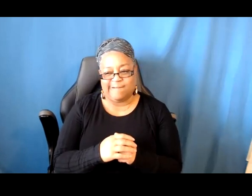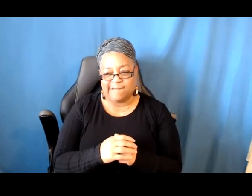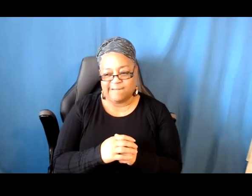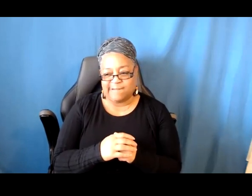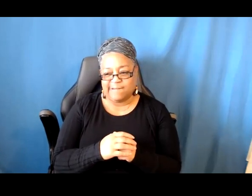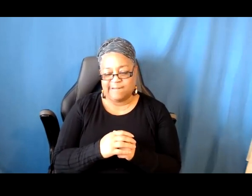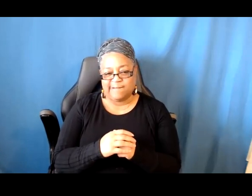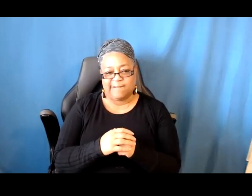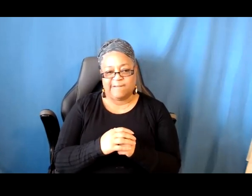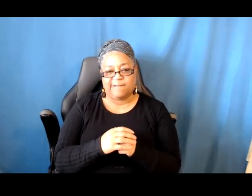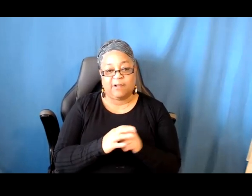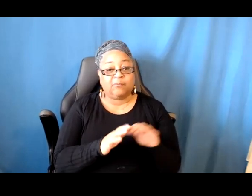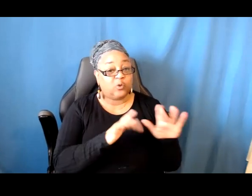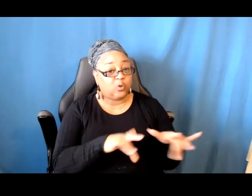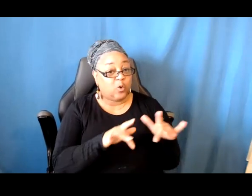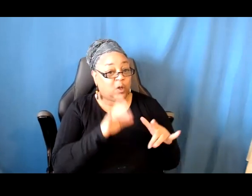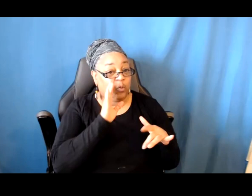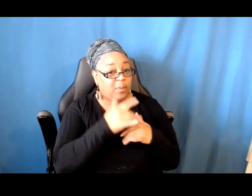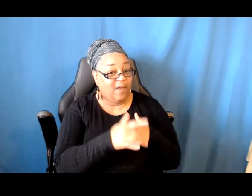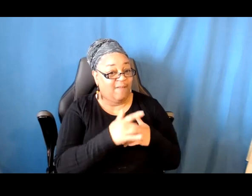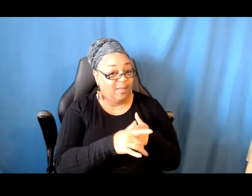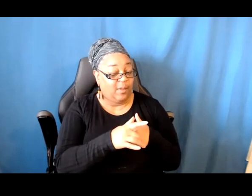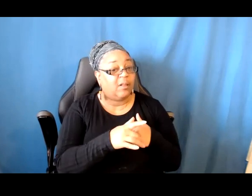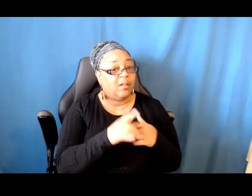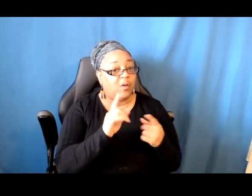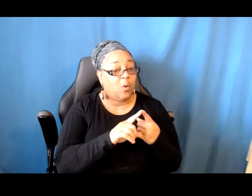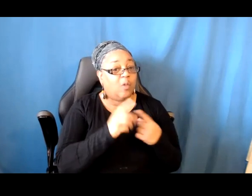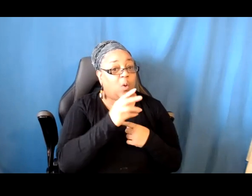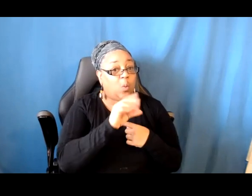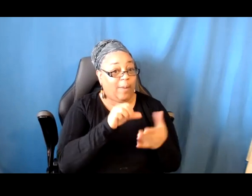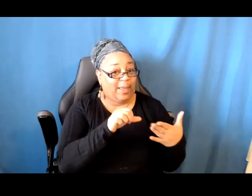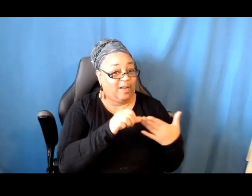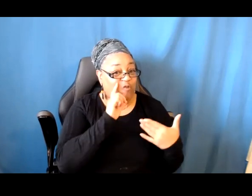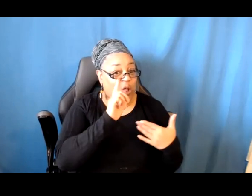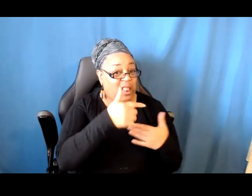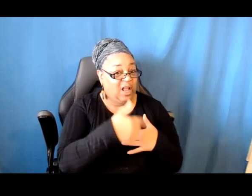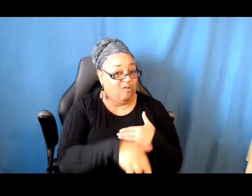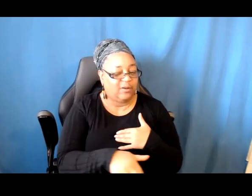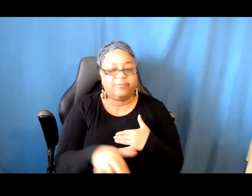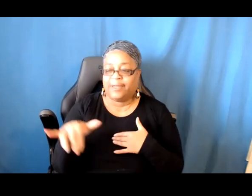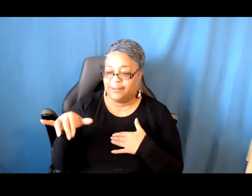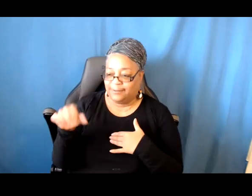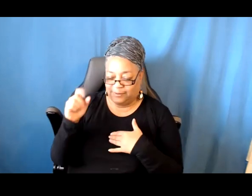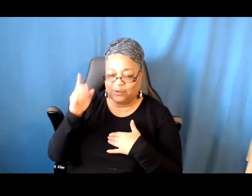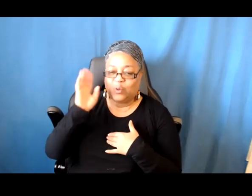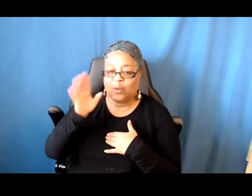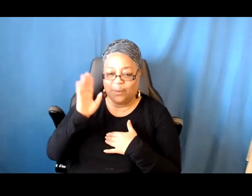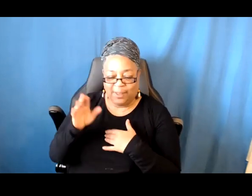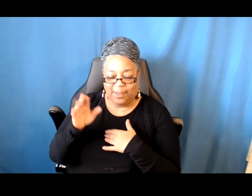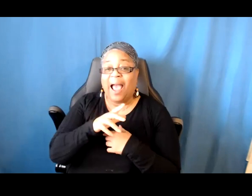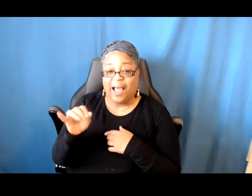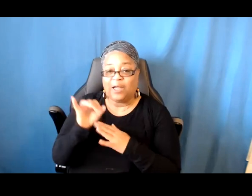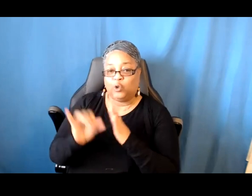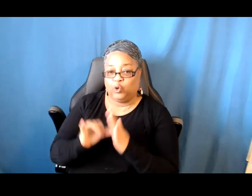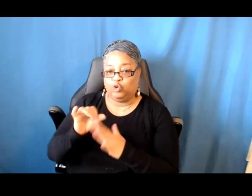Will this recording be available on the website for later reference? Yes, it will definitely be available on our website as well as our YouTube channel.